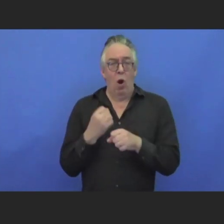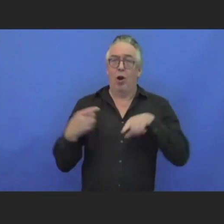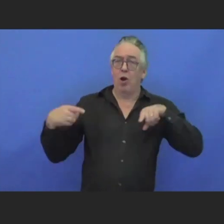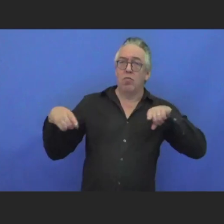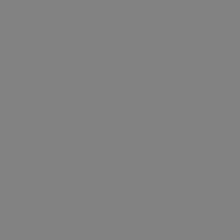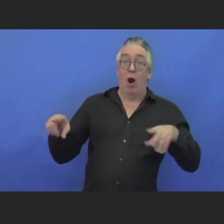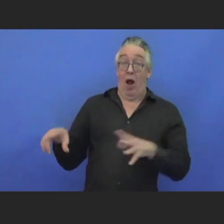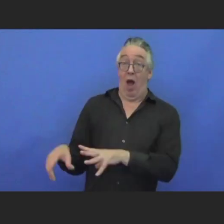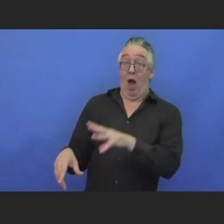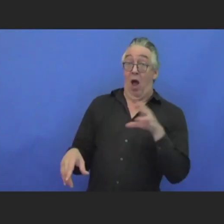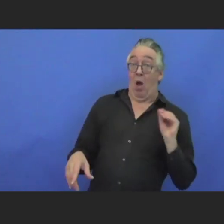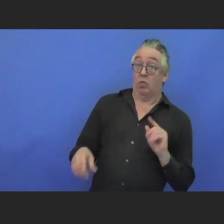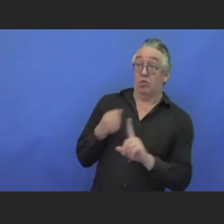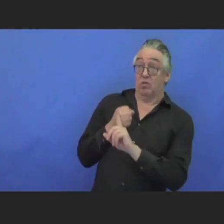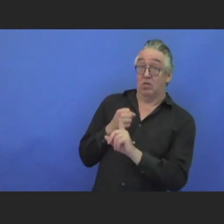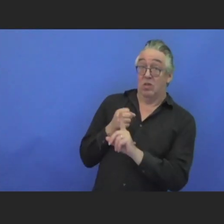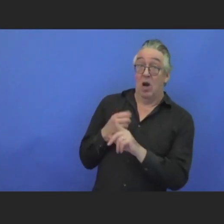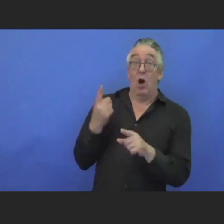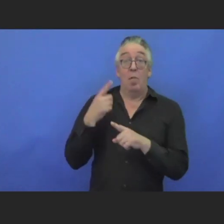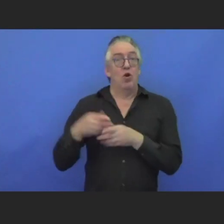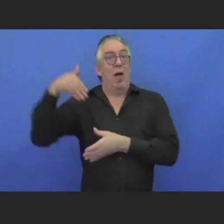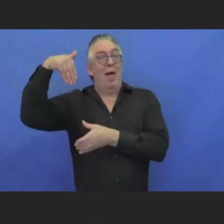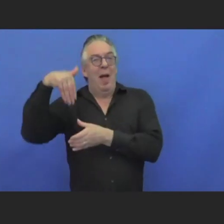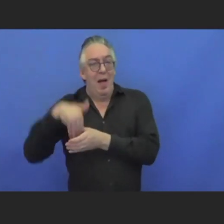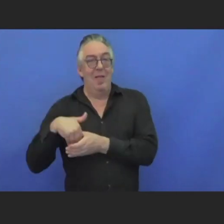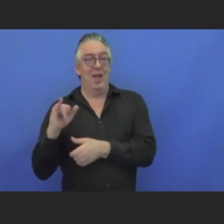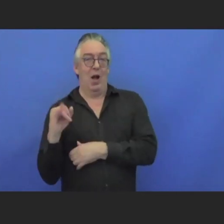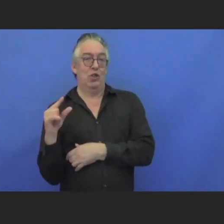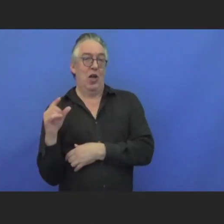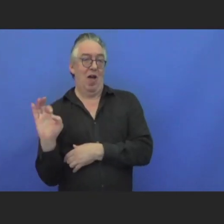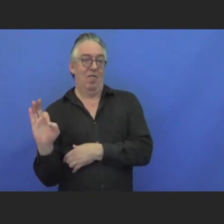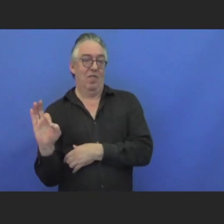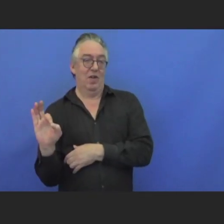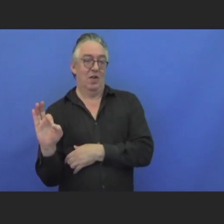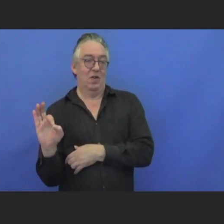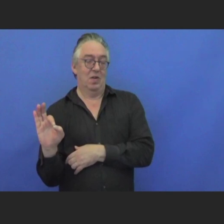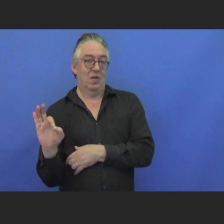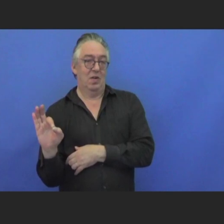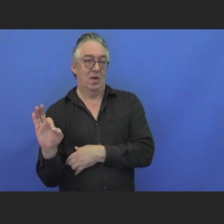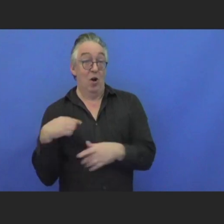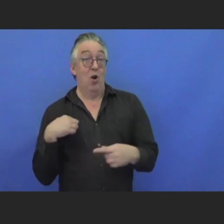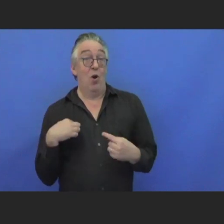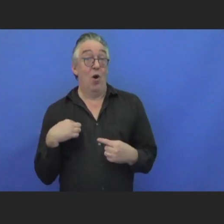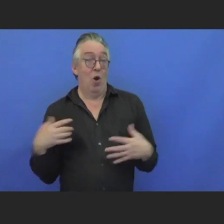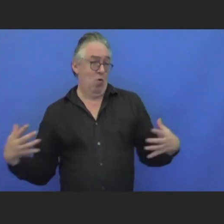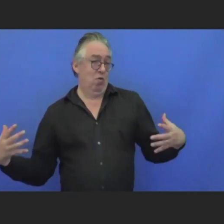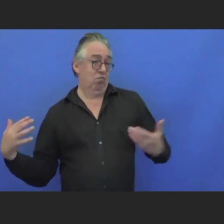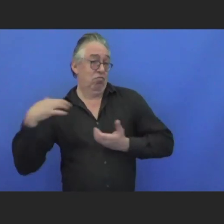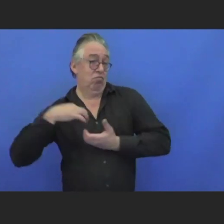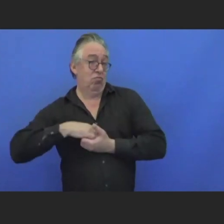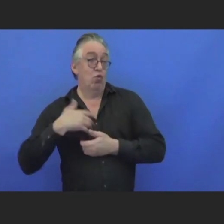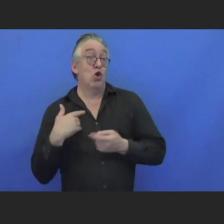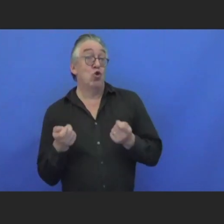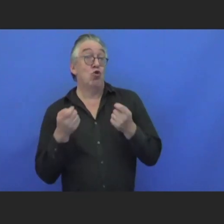organizations both within the IGF and others and trying to convince others to the need